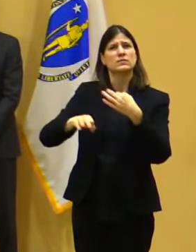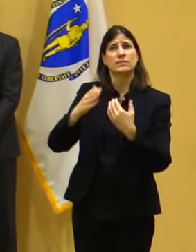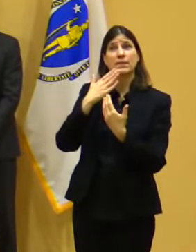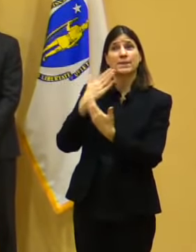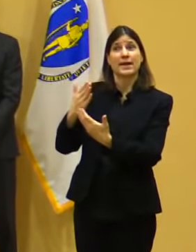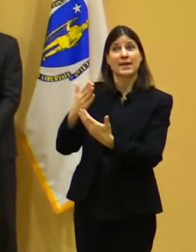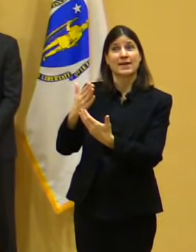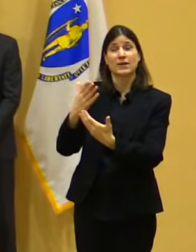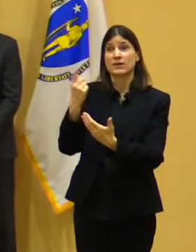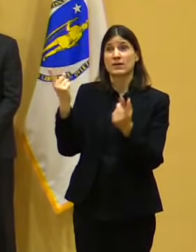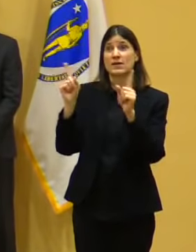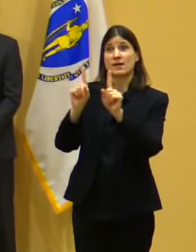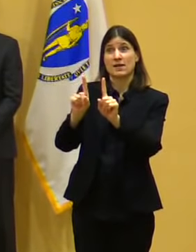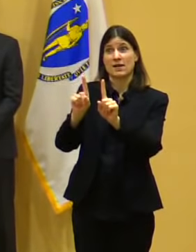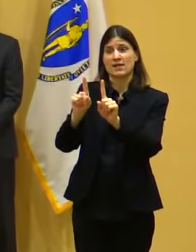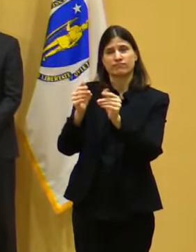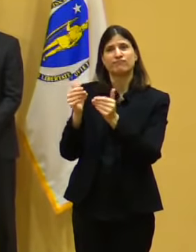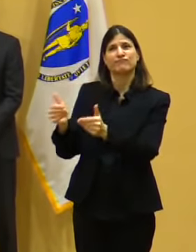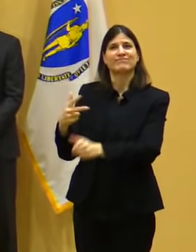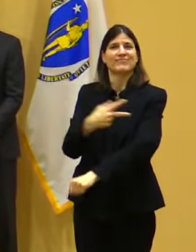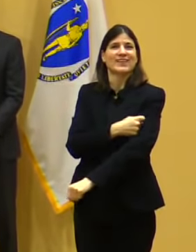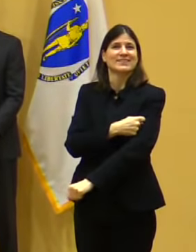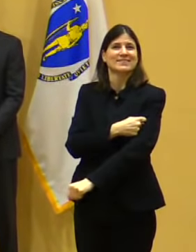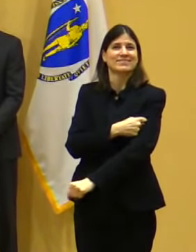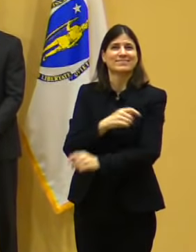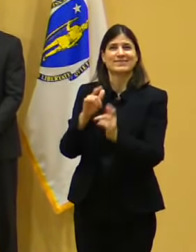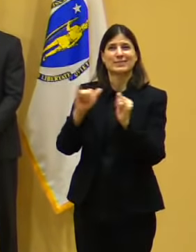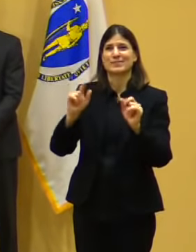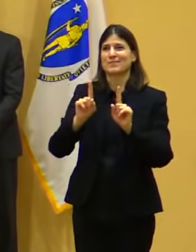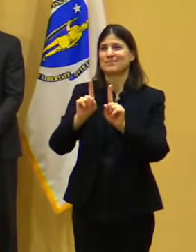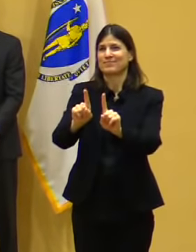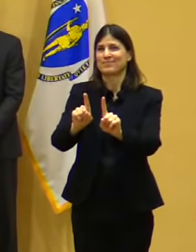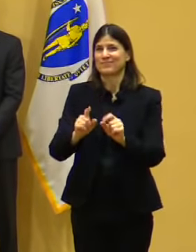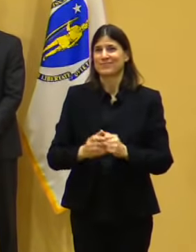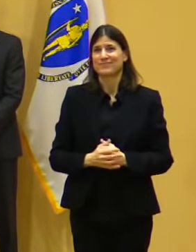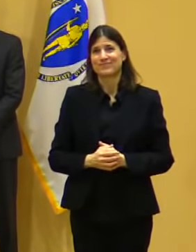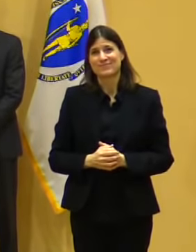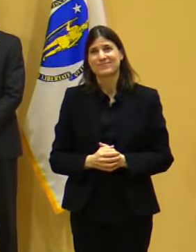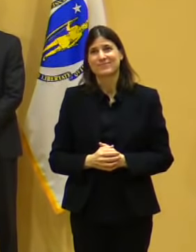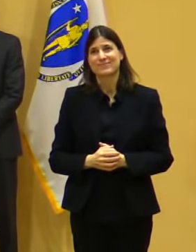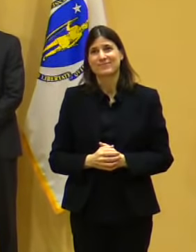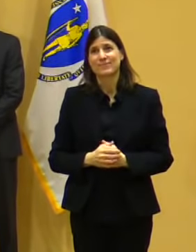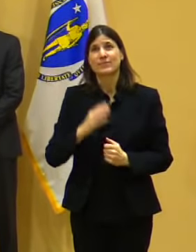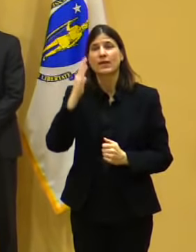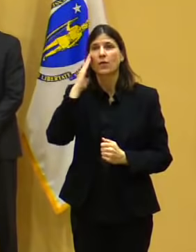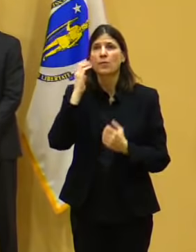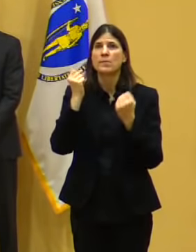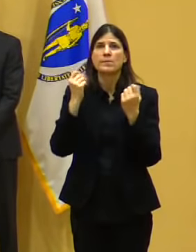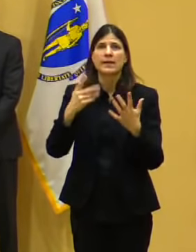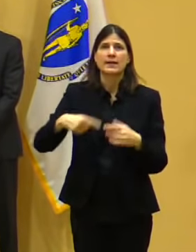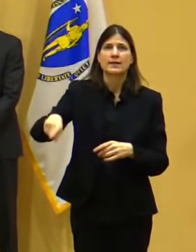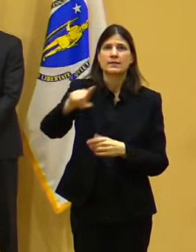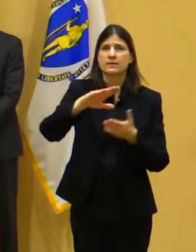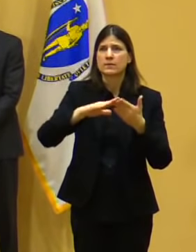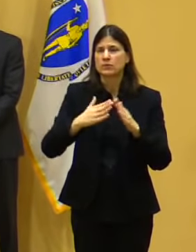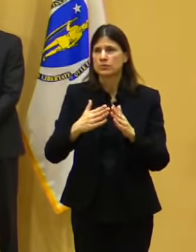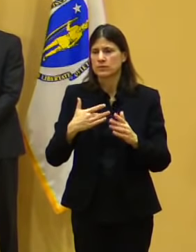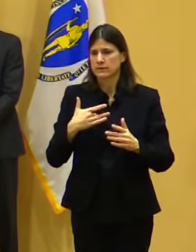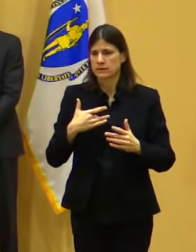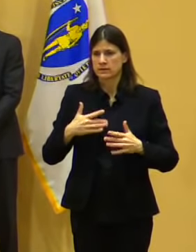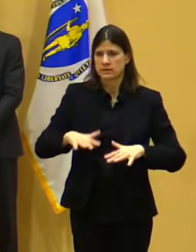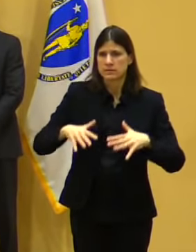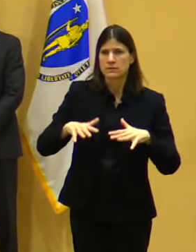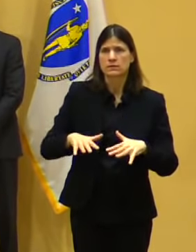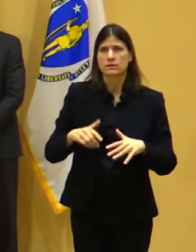for allowing that to happen. We do hear all the anxieties, I'm sure, as everybody is hearing, the anxieties, the nervousness.